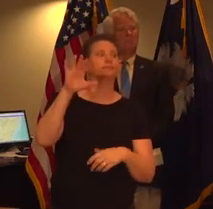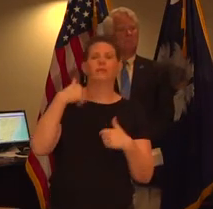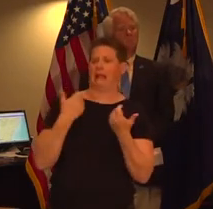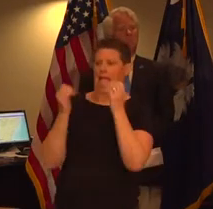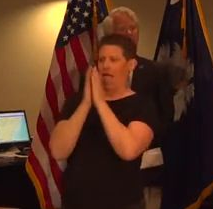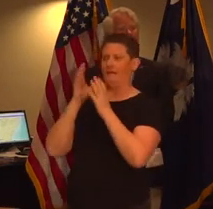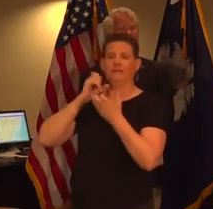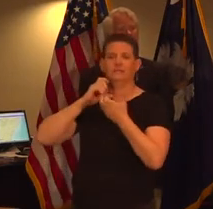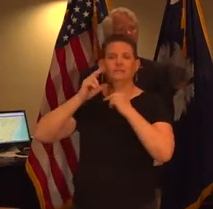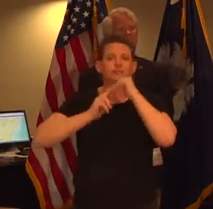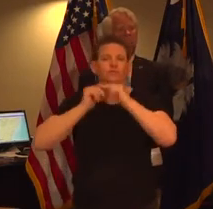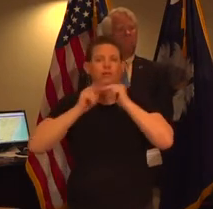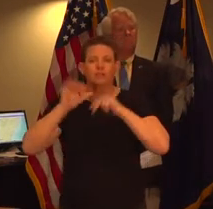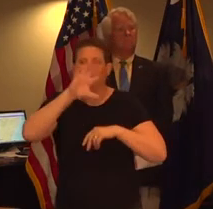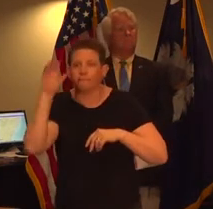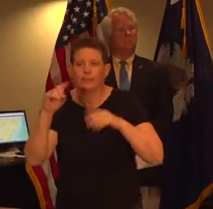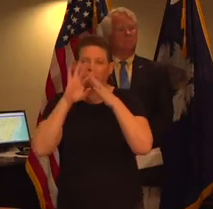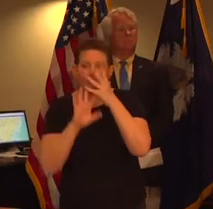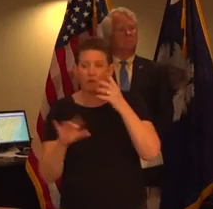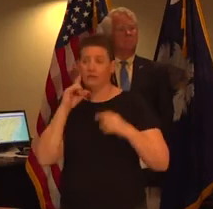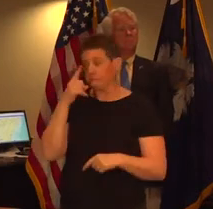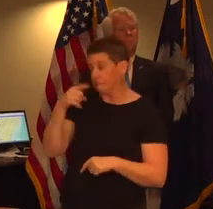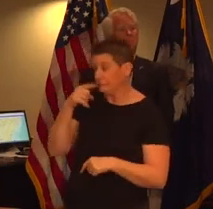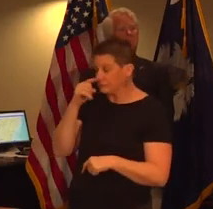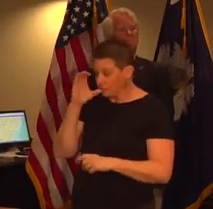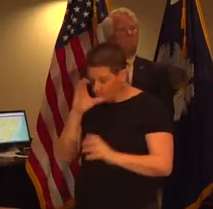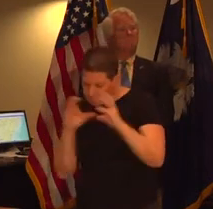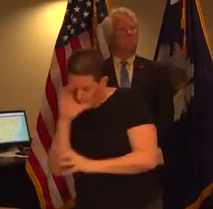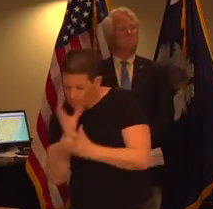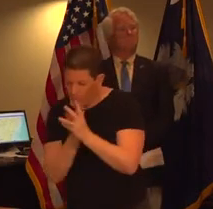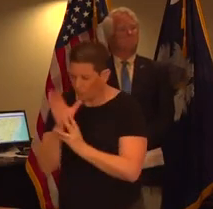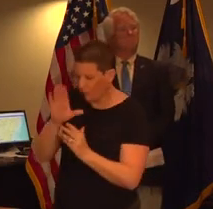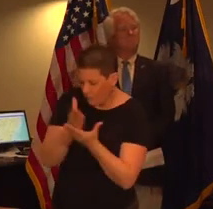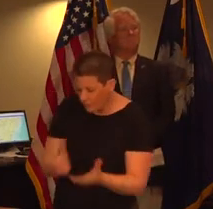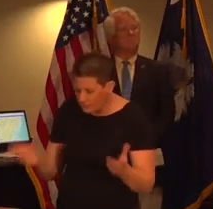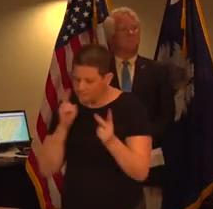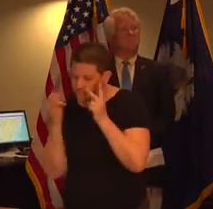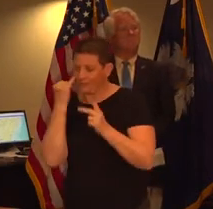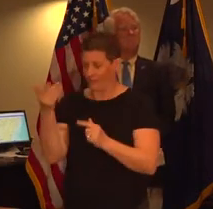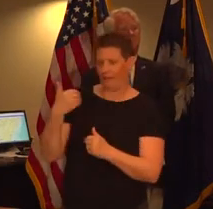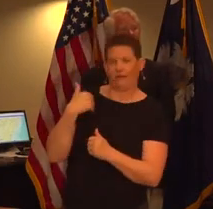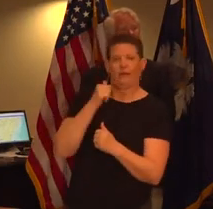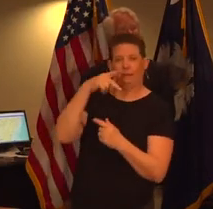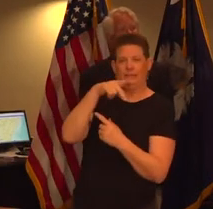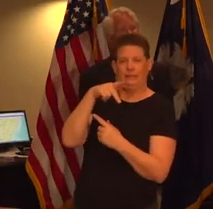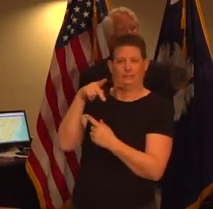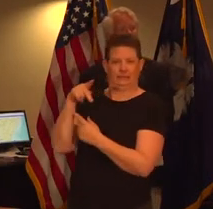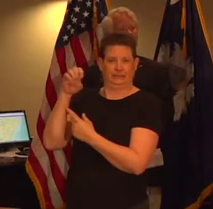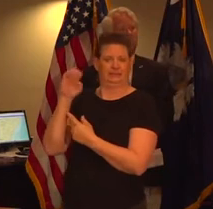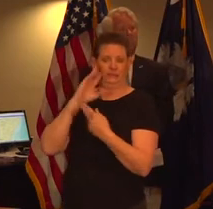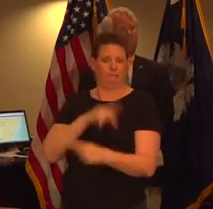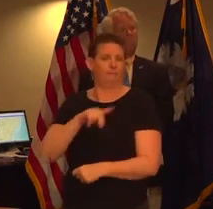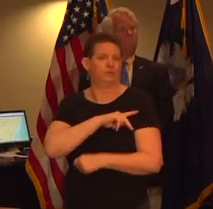companies to go through their materials and see if there are personal protective equipment that